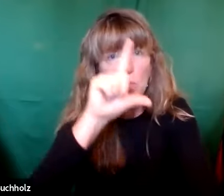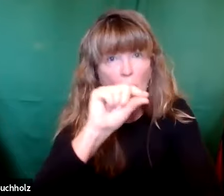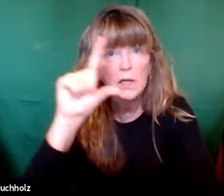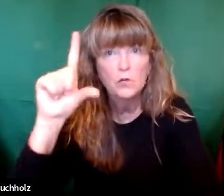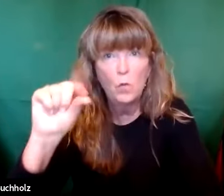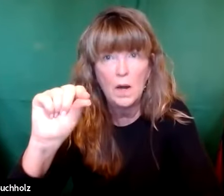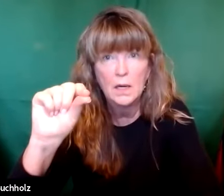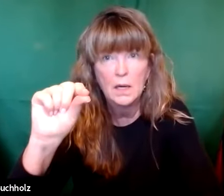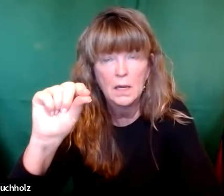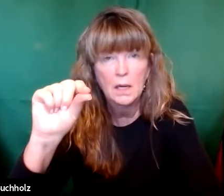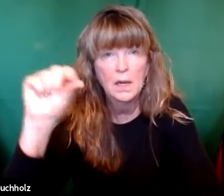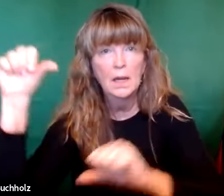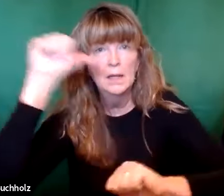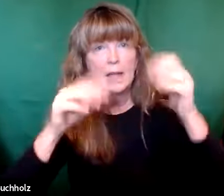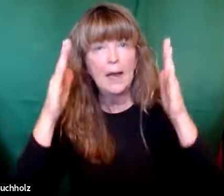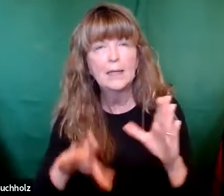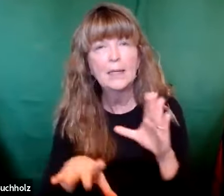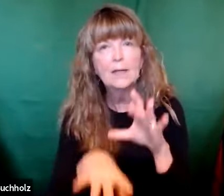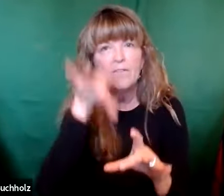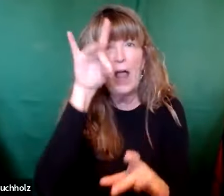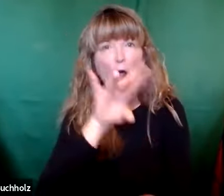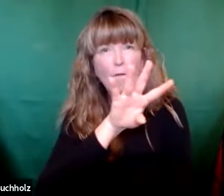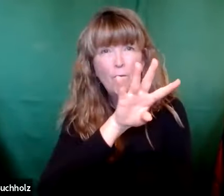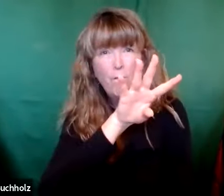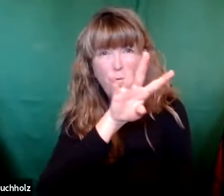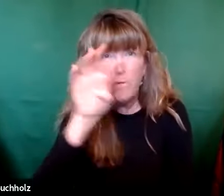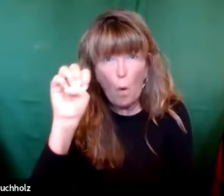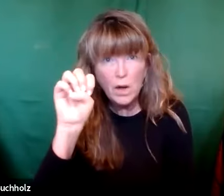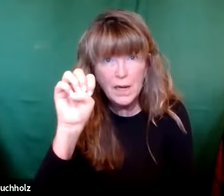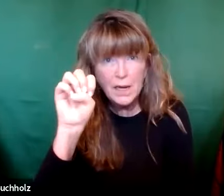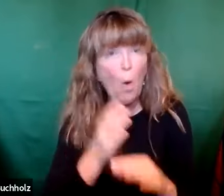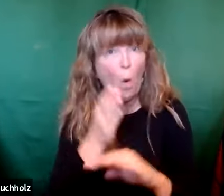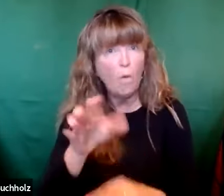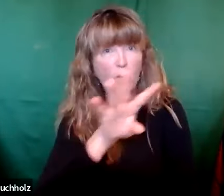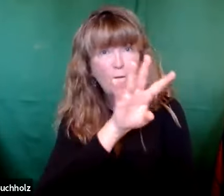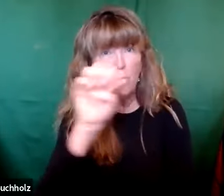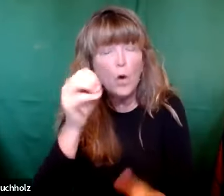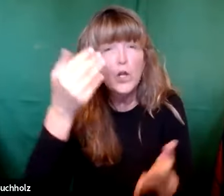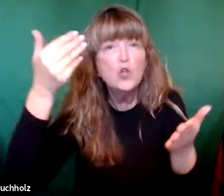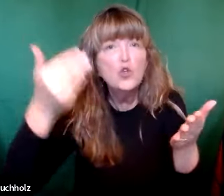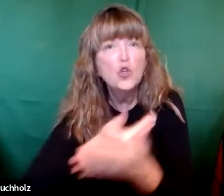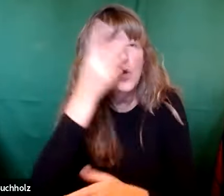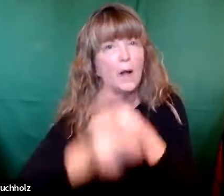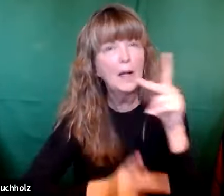Even in the year 2020, scientists have discovered 40, over 40,